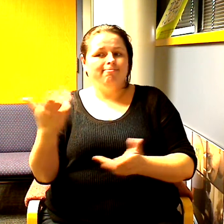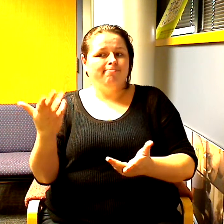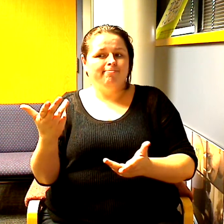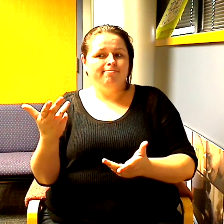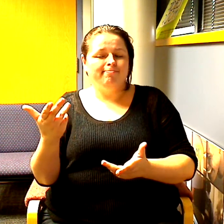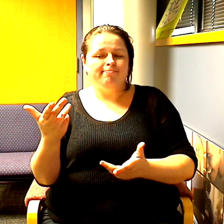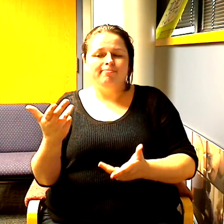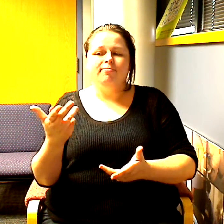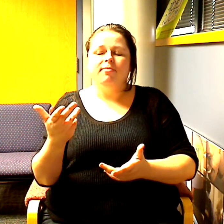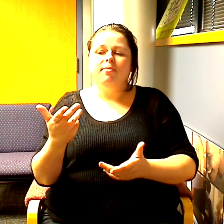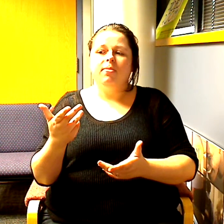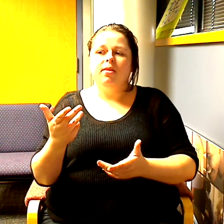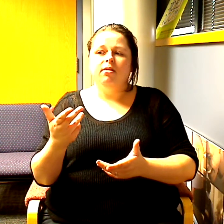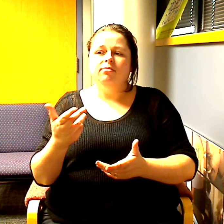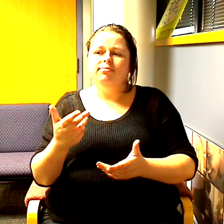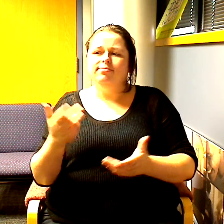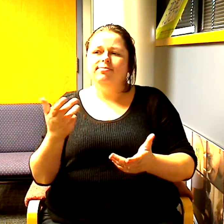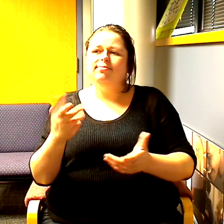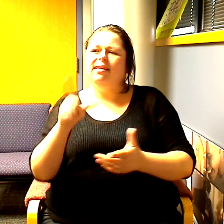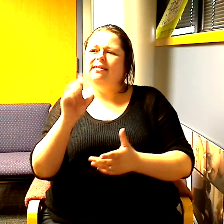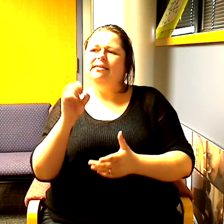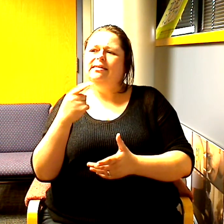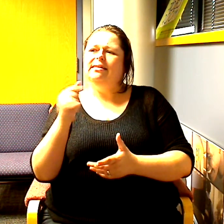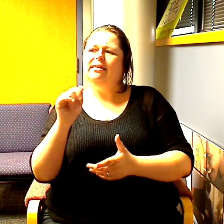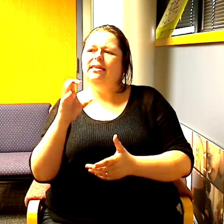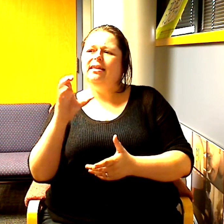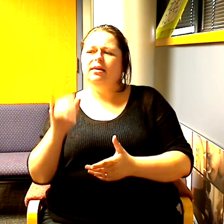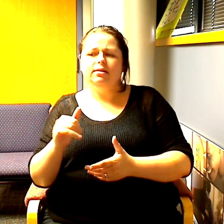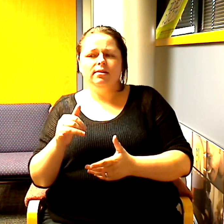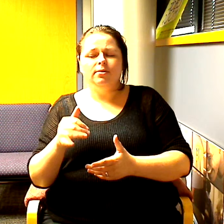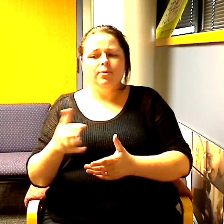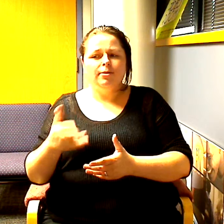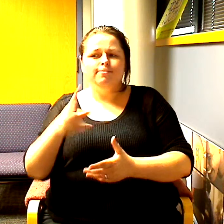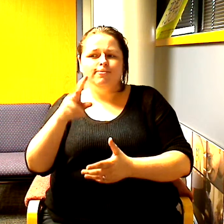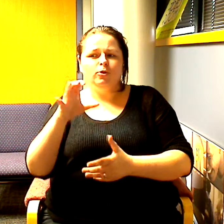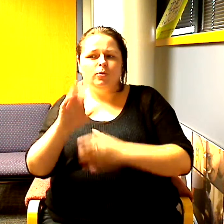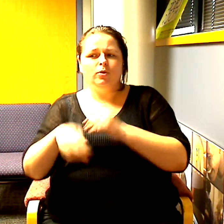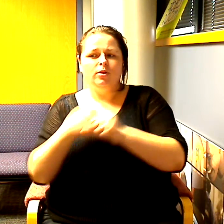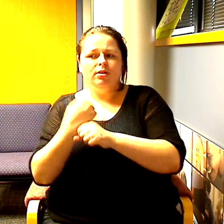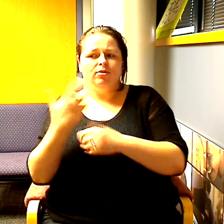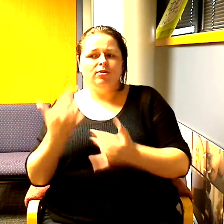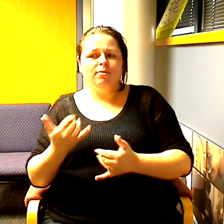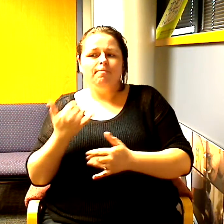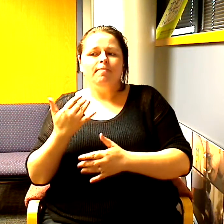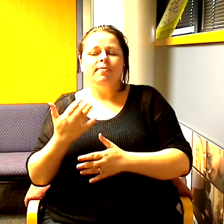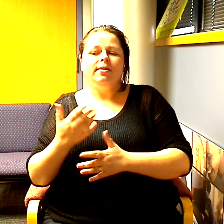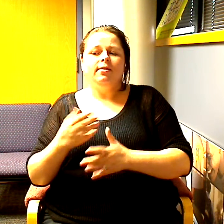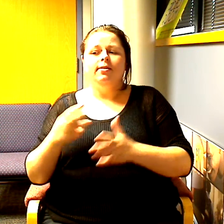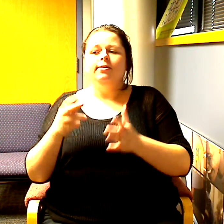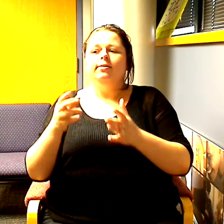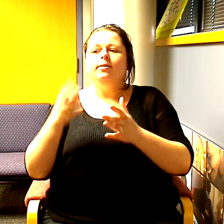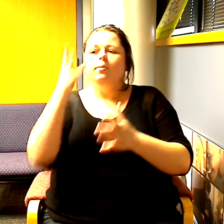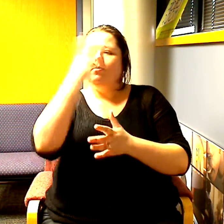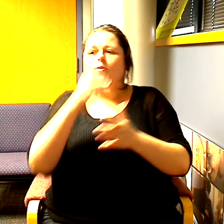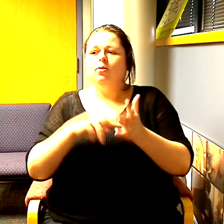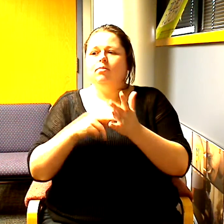maybe you're wondering what is a legacy well for the past few centuries we have defined beauty not just as